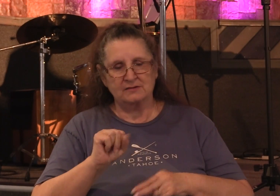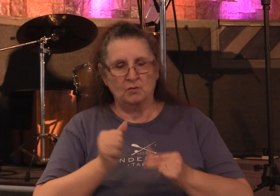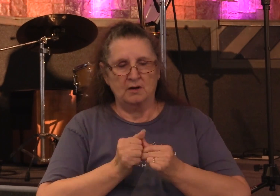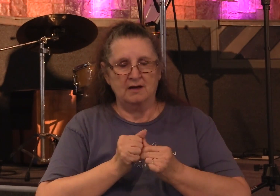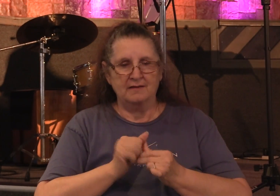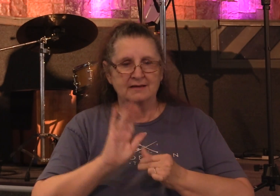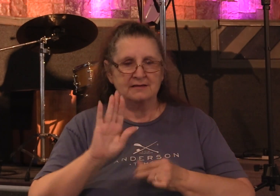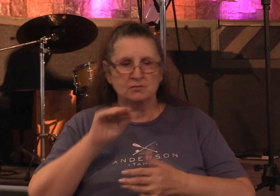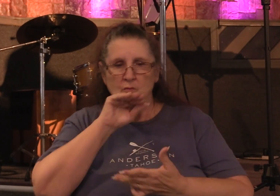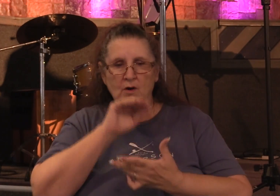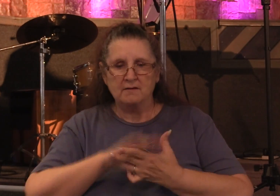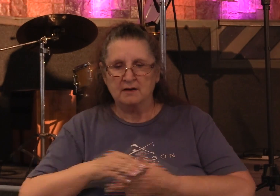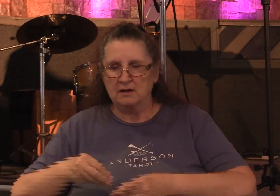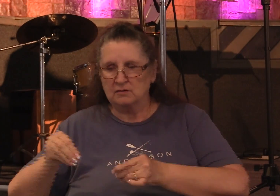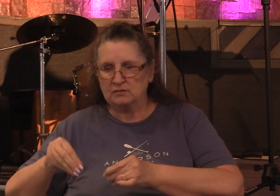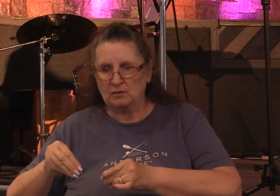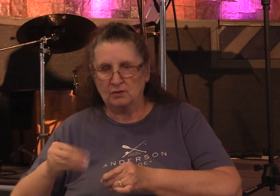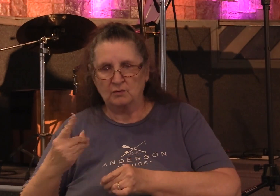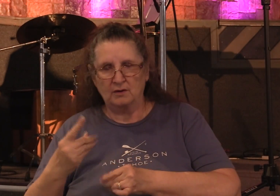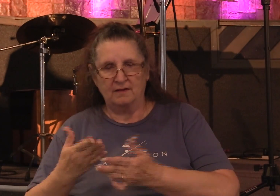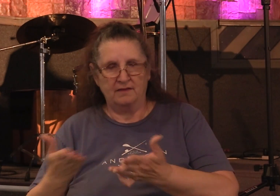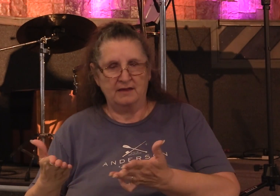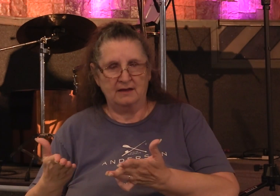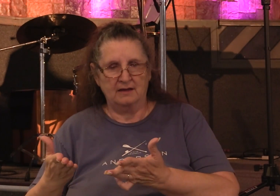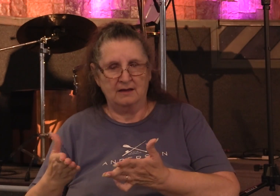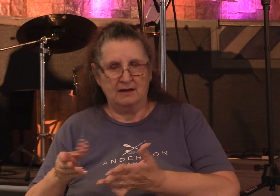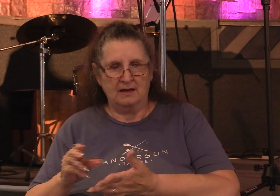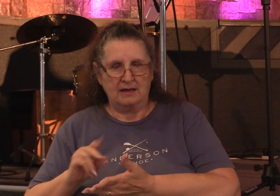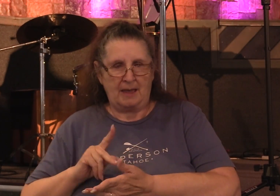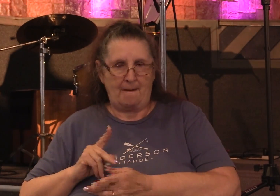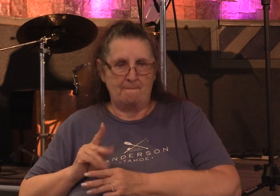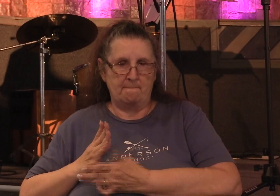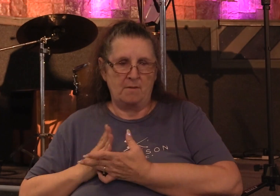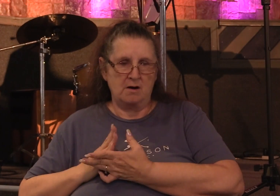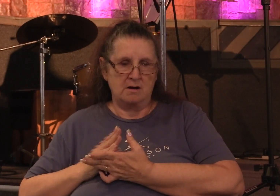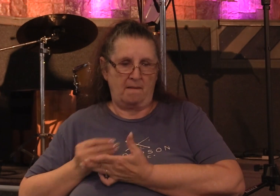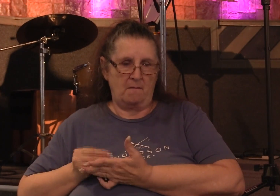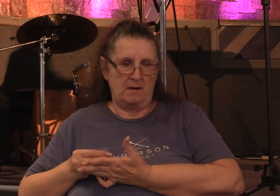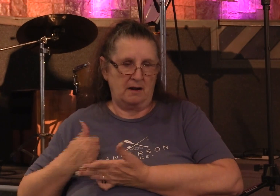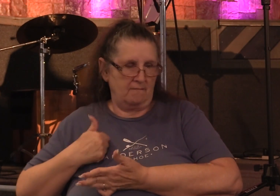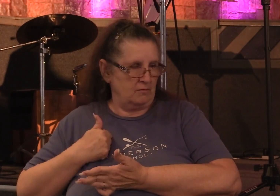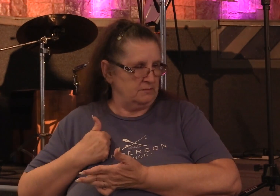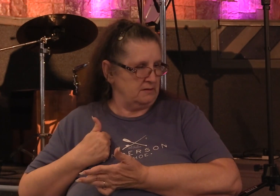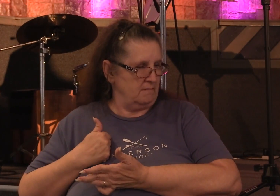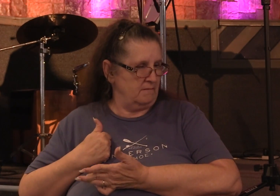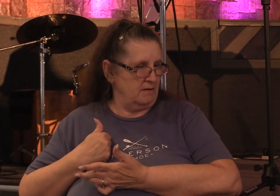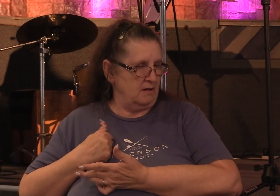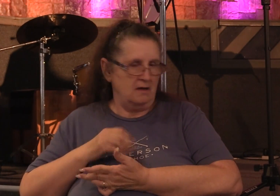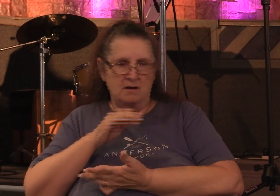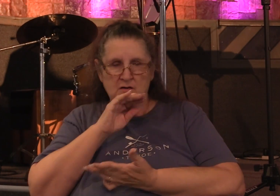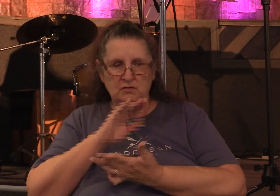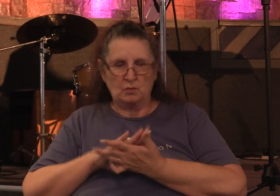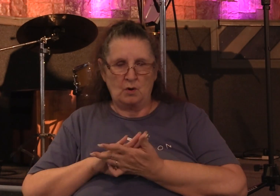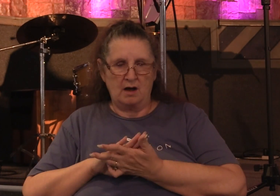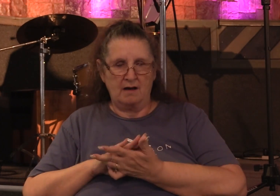sold a possession and he kept back part of the proceeds, his wife also being aware of it